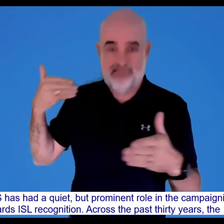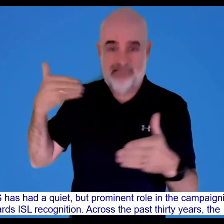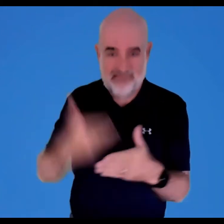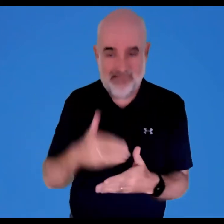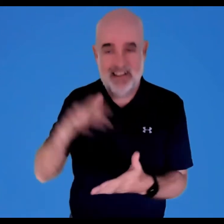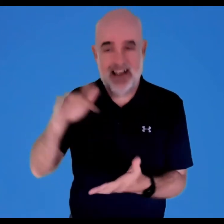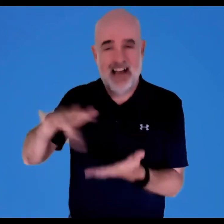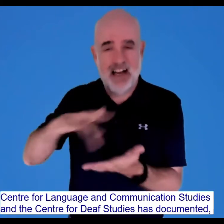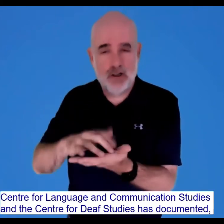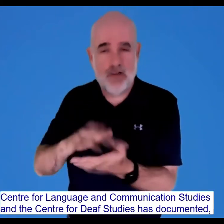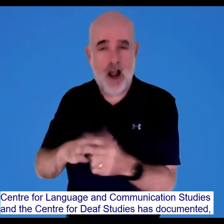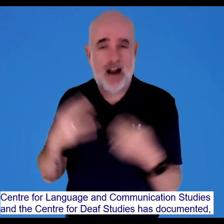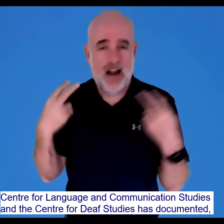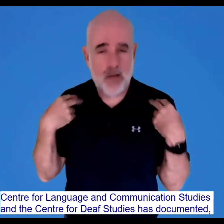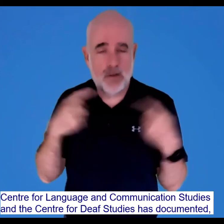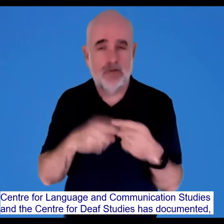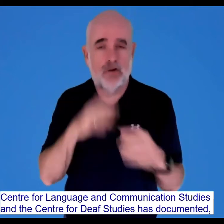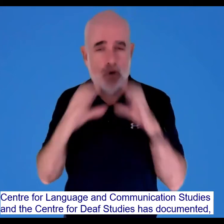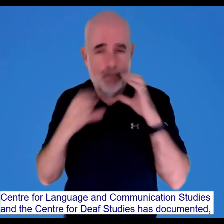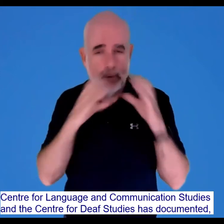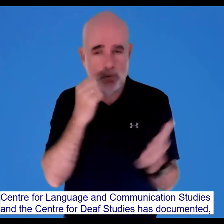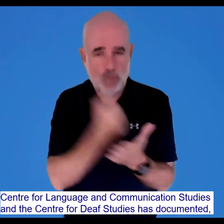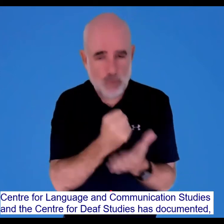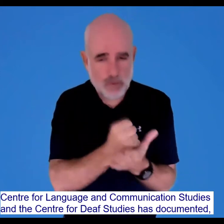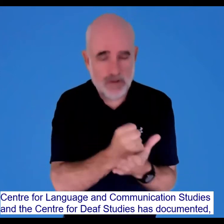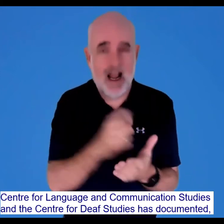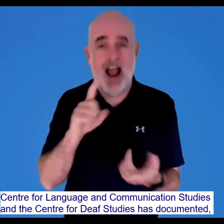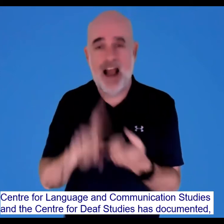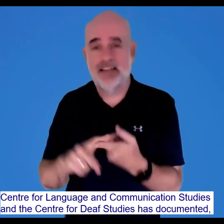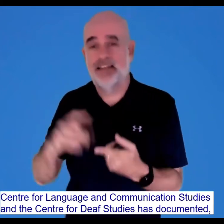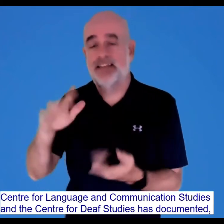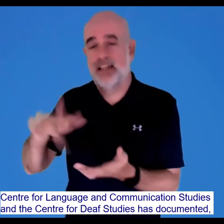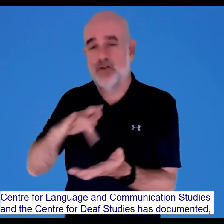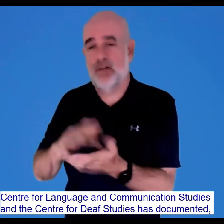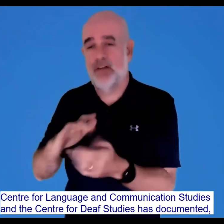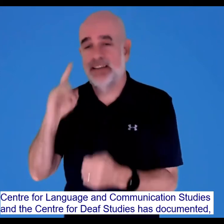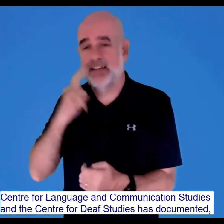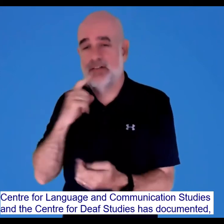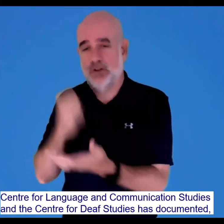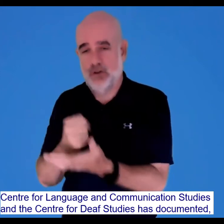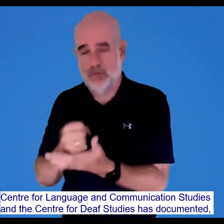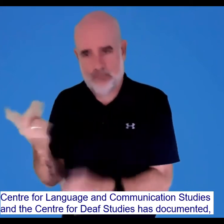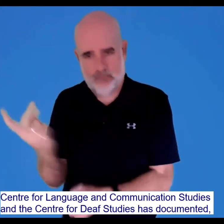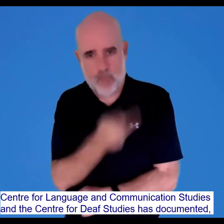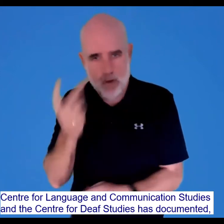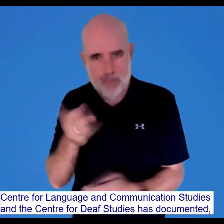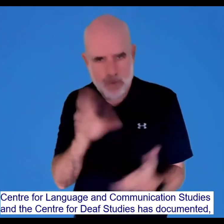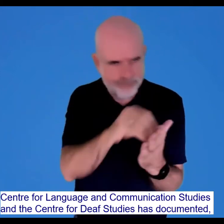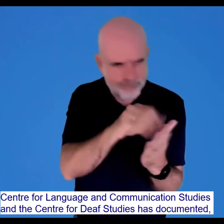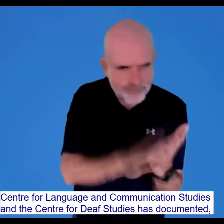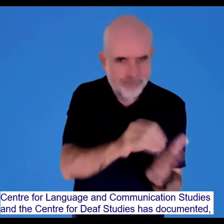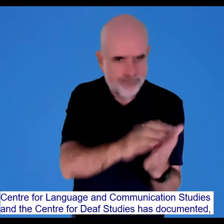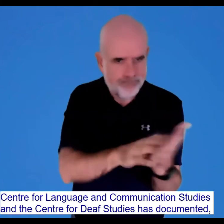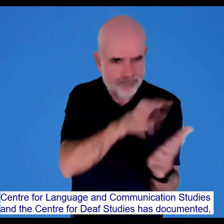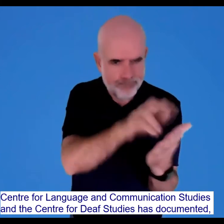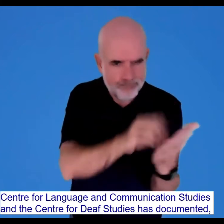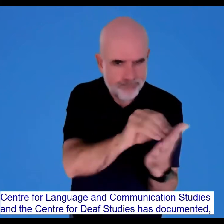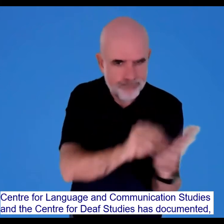Across the past 30 years, the Centre for Language and Communication Studies and the Centre for Deaf Studies has